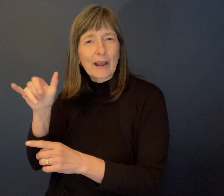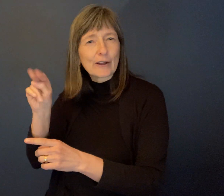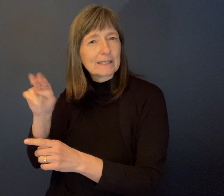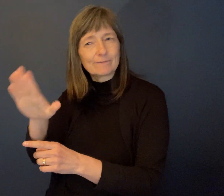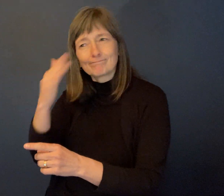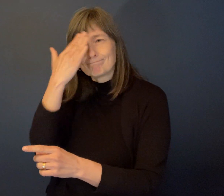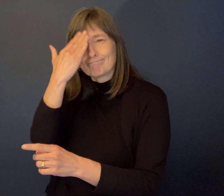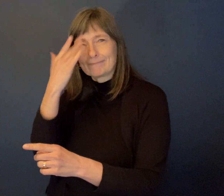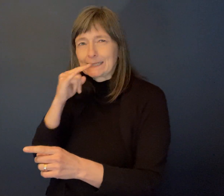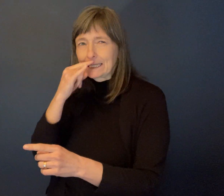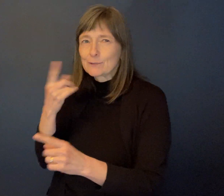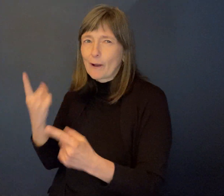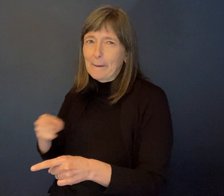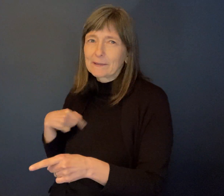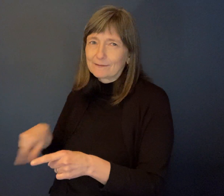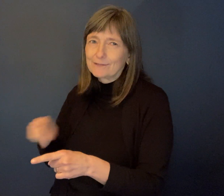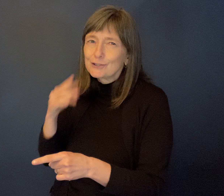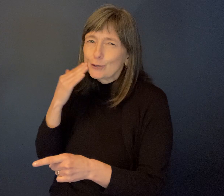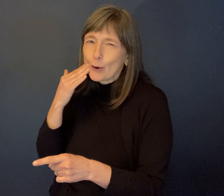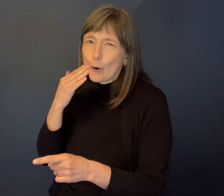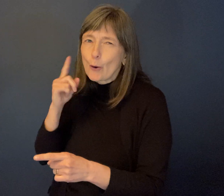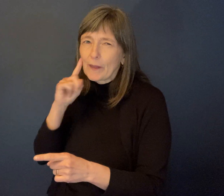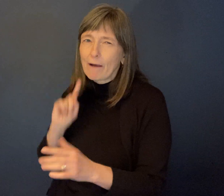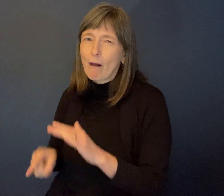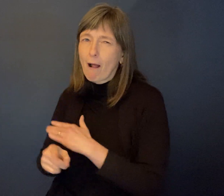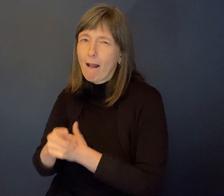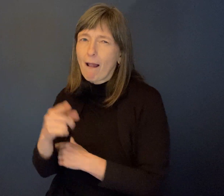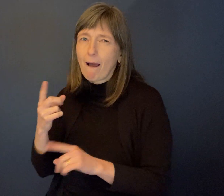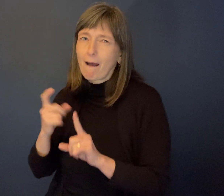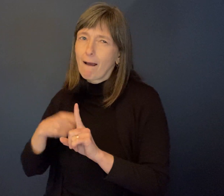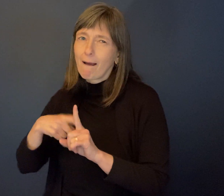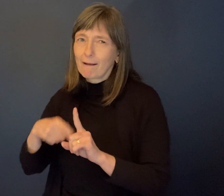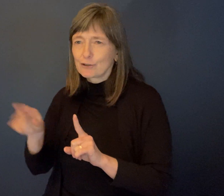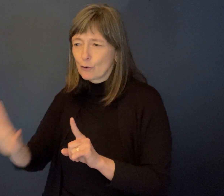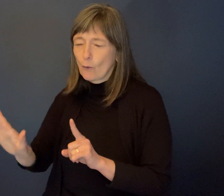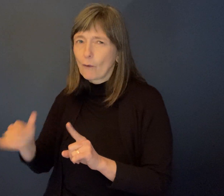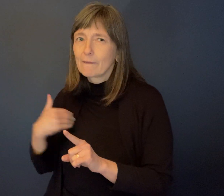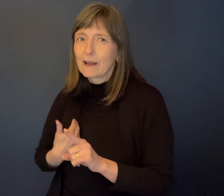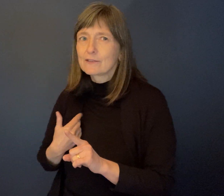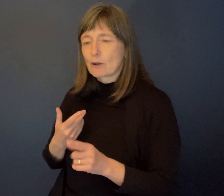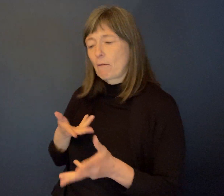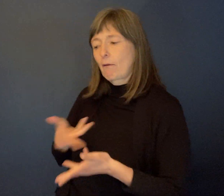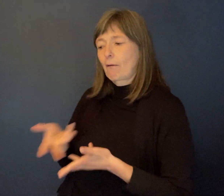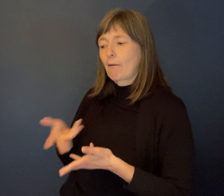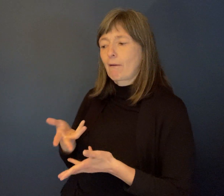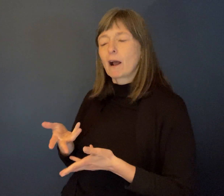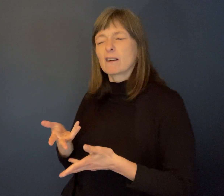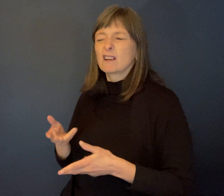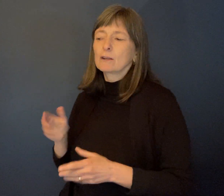children, what was going on. And she knew how to handle it. She did indeed. Yeah. She did a fabulous job handling them. Yeah.